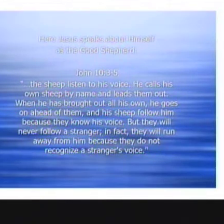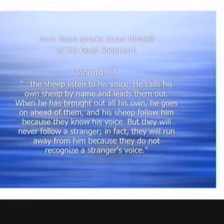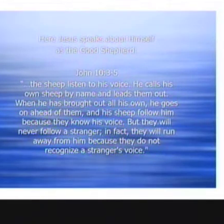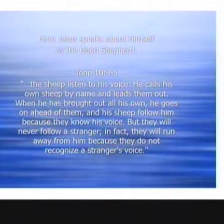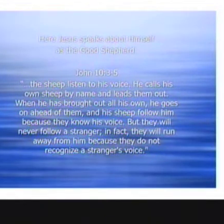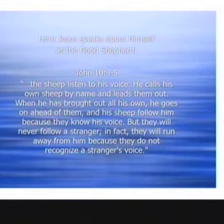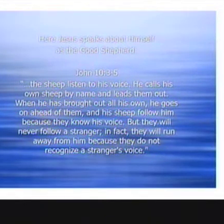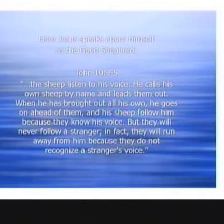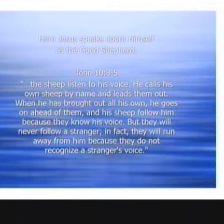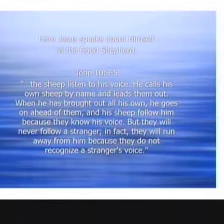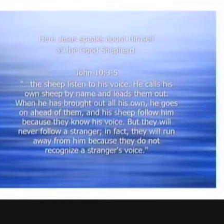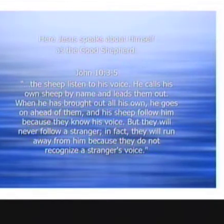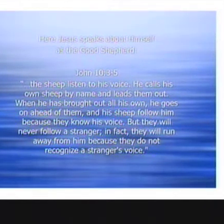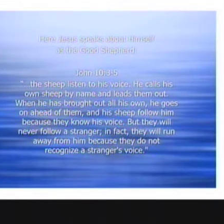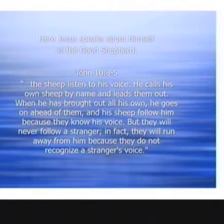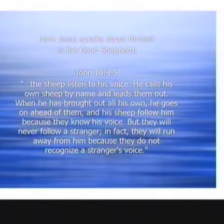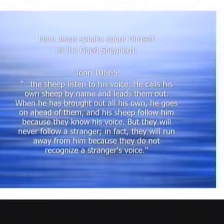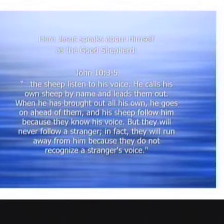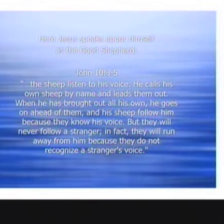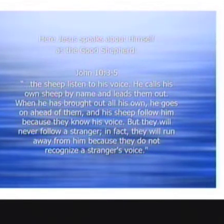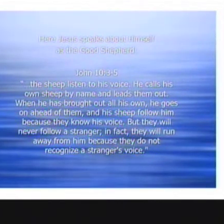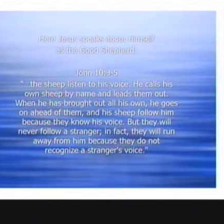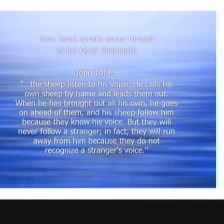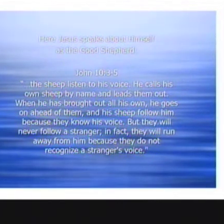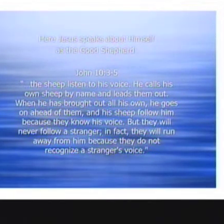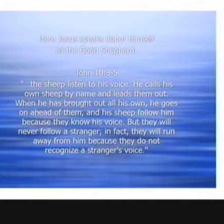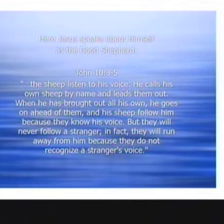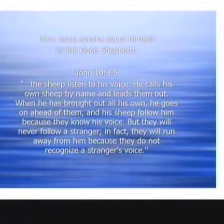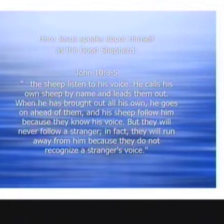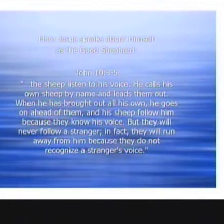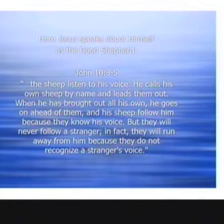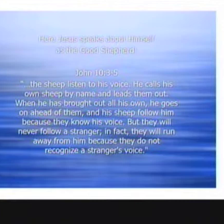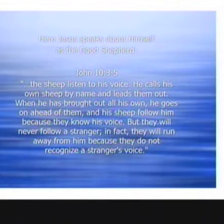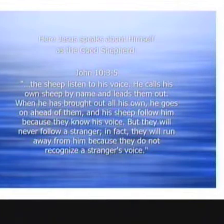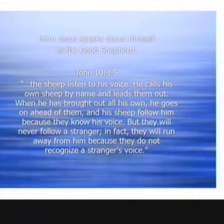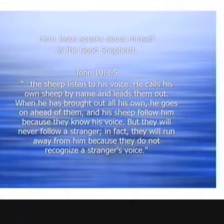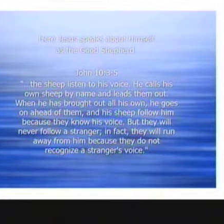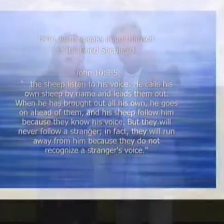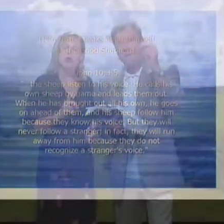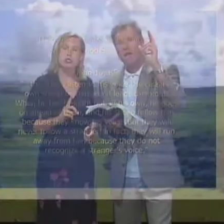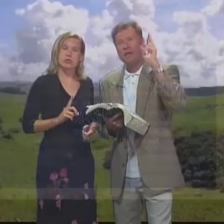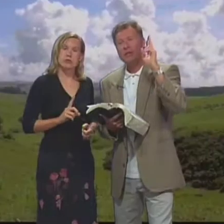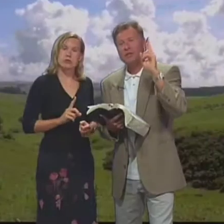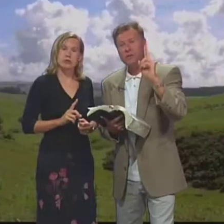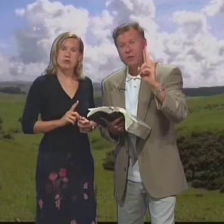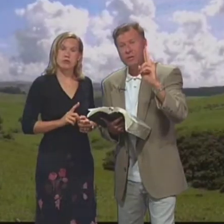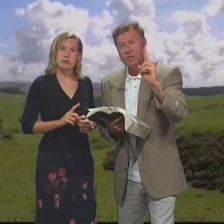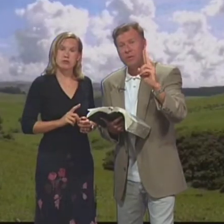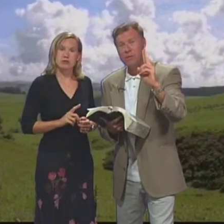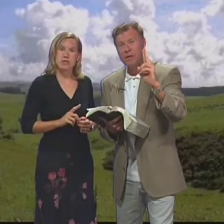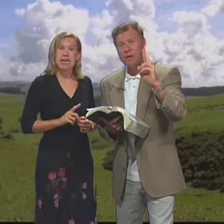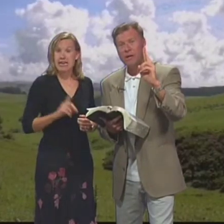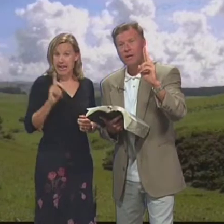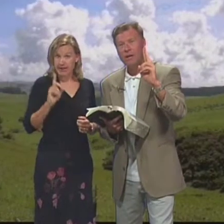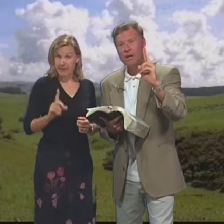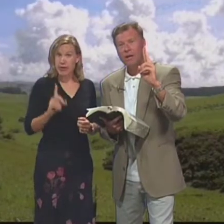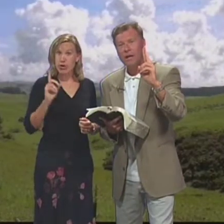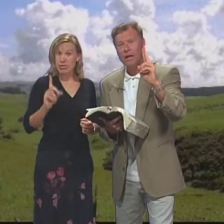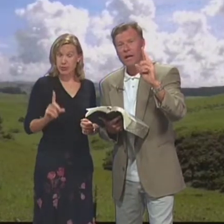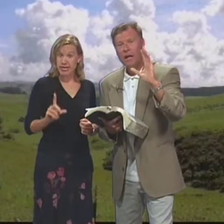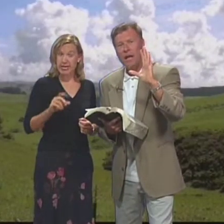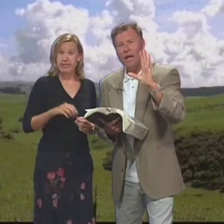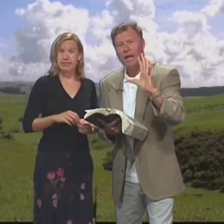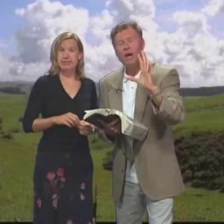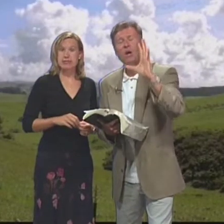Realiza la guianza Él es el que dirige Number two Número dos The sheep El